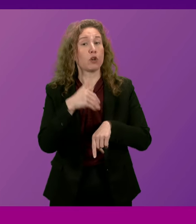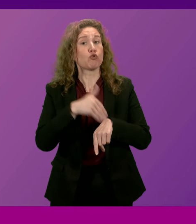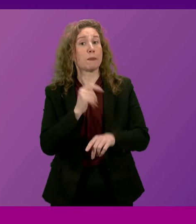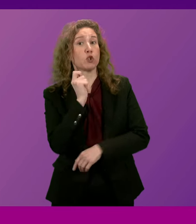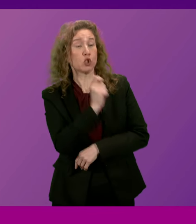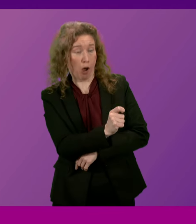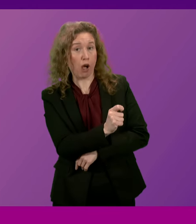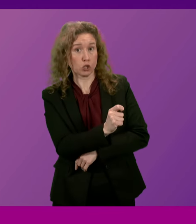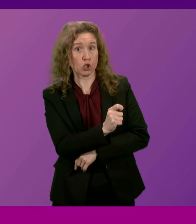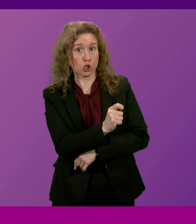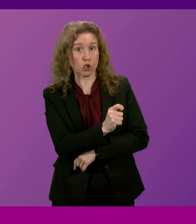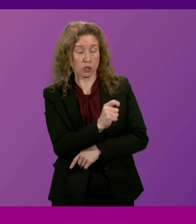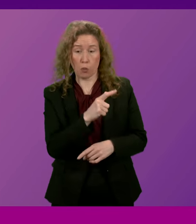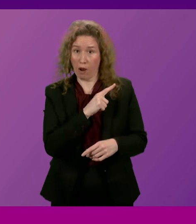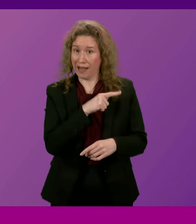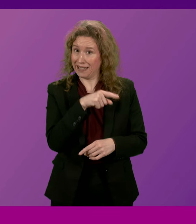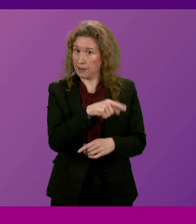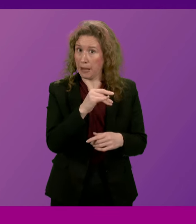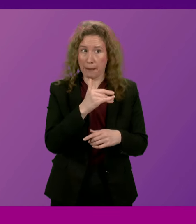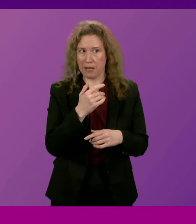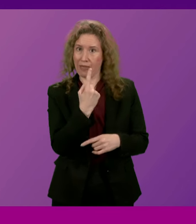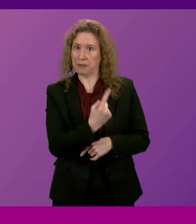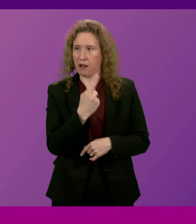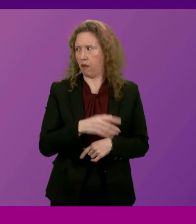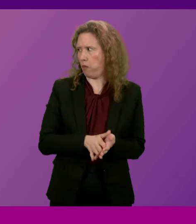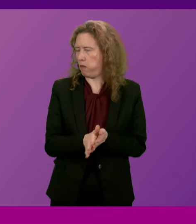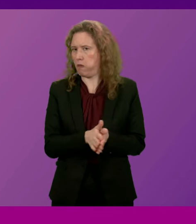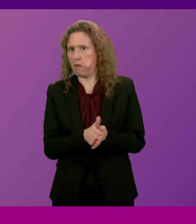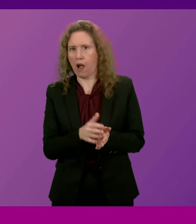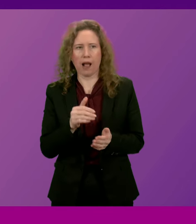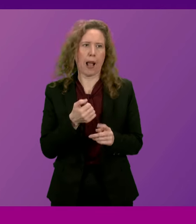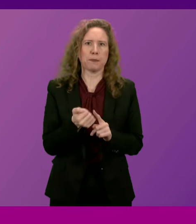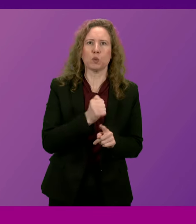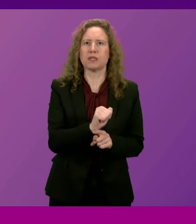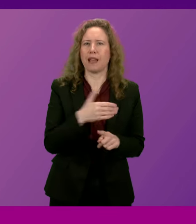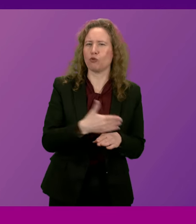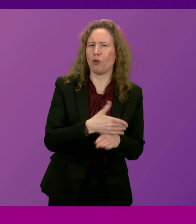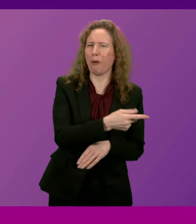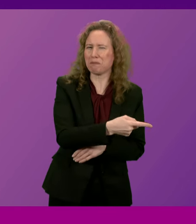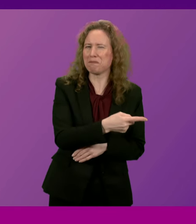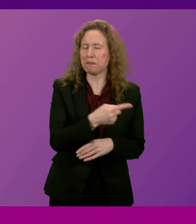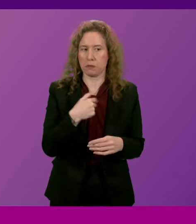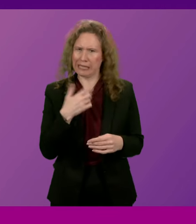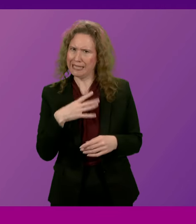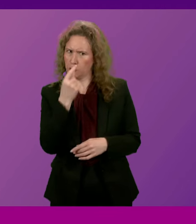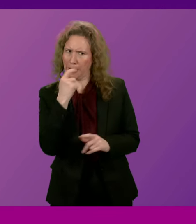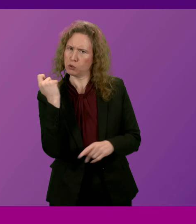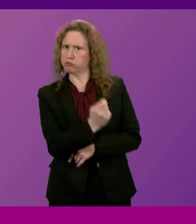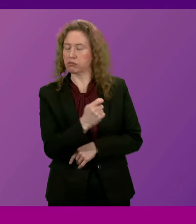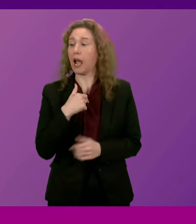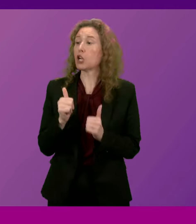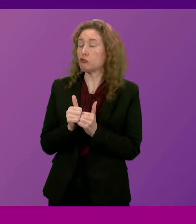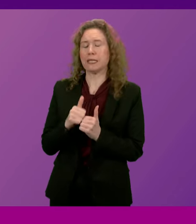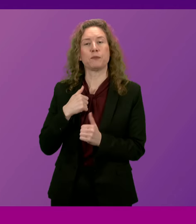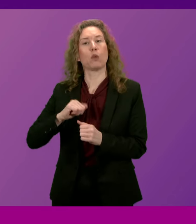to face criminal charges if they abuse their position. I agree with that. I agree can confirm that Scottish Conservatives have lodged an